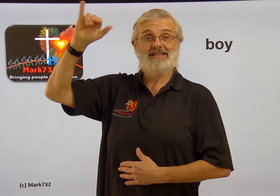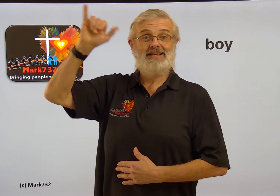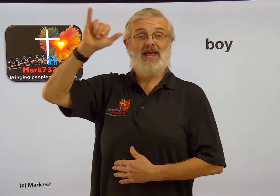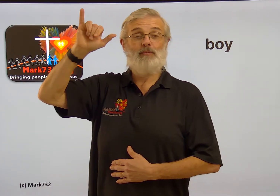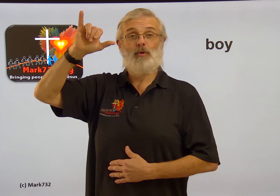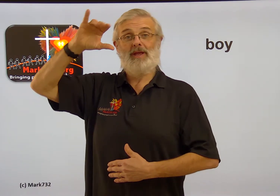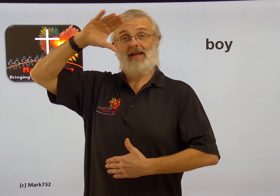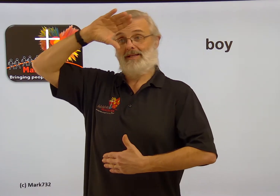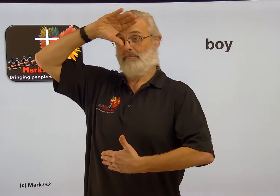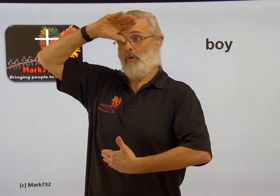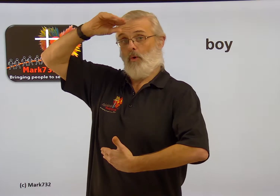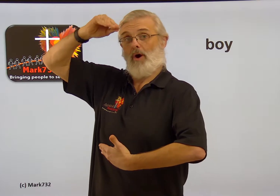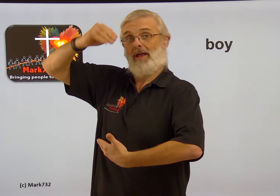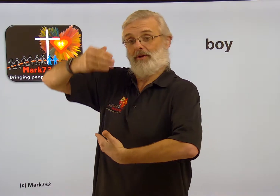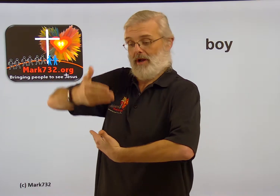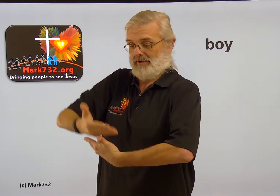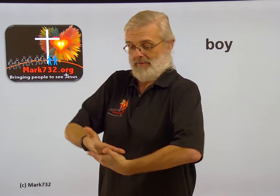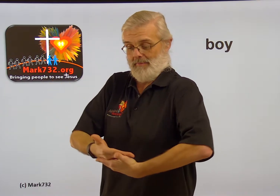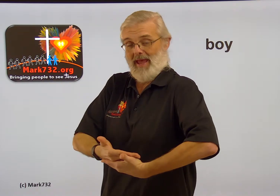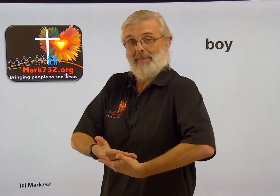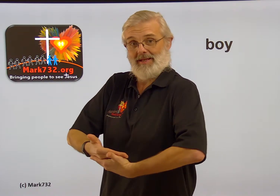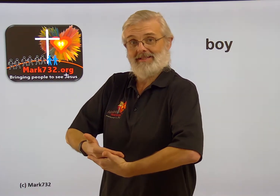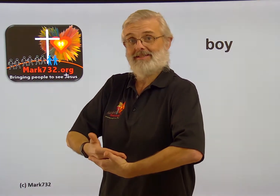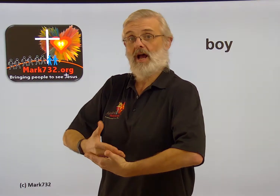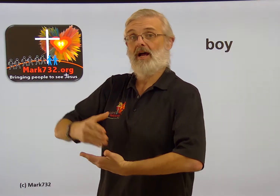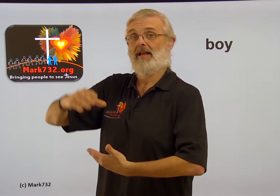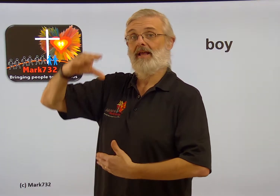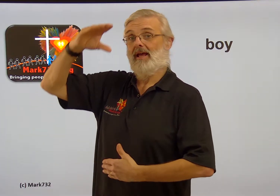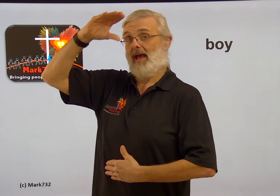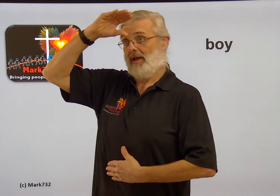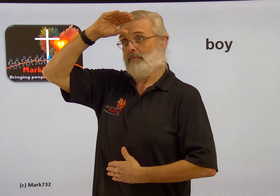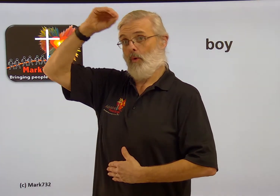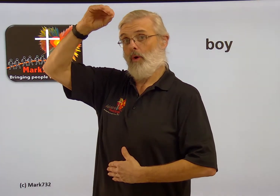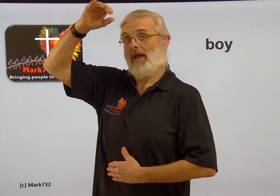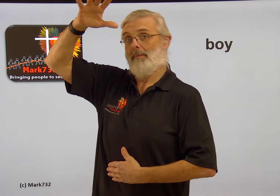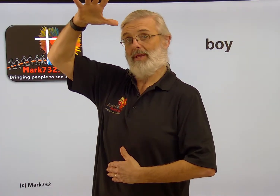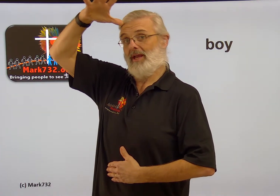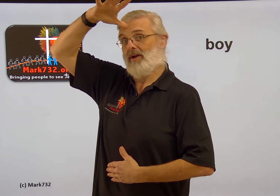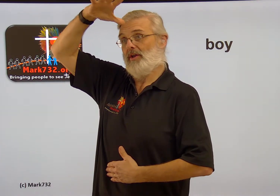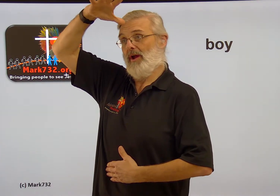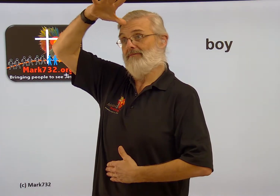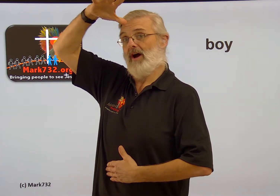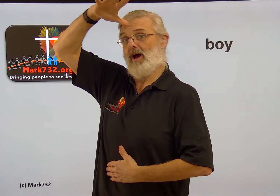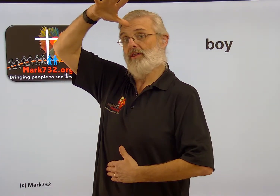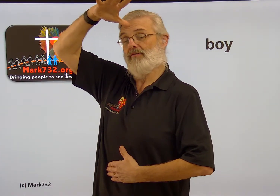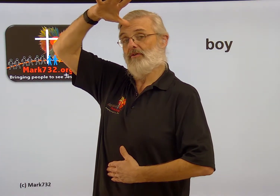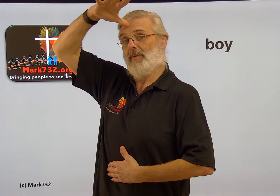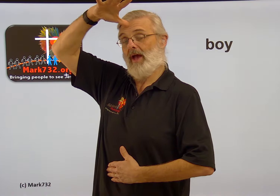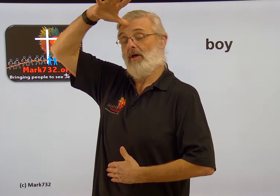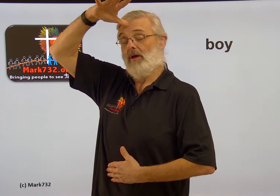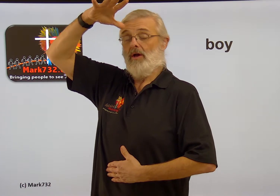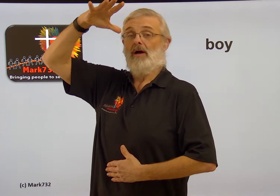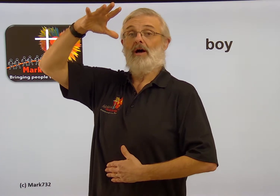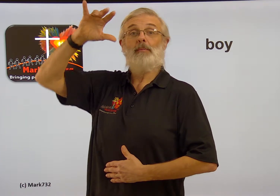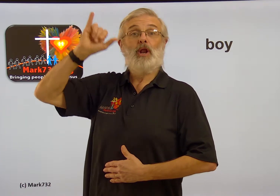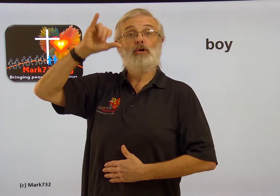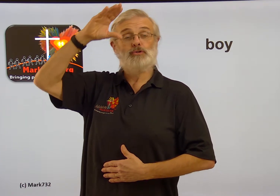same where we get boy but after the baby is son and boy up here you have father for the veil but also